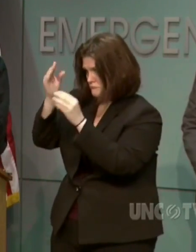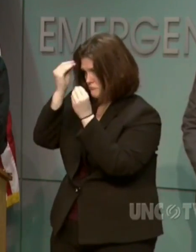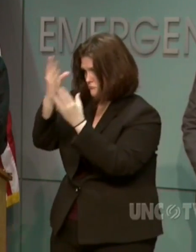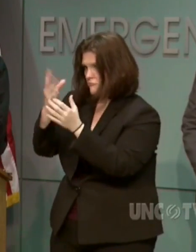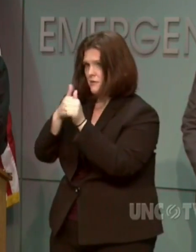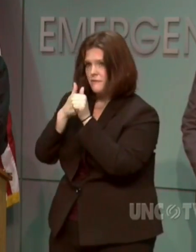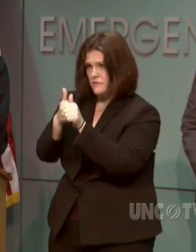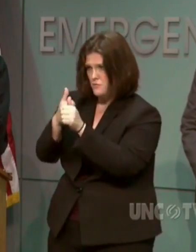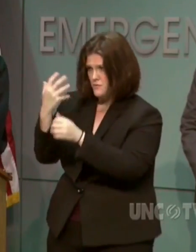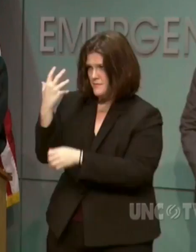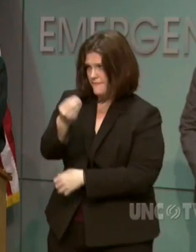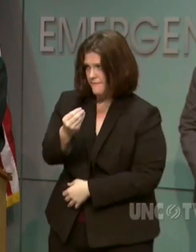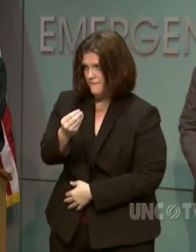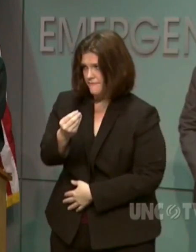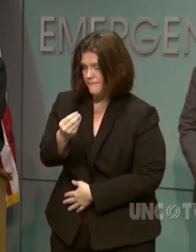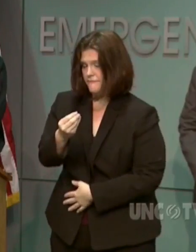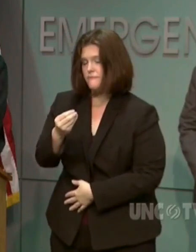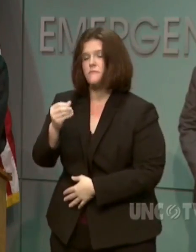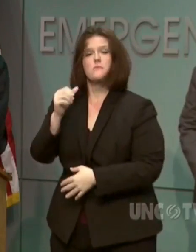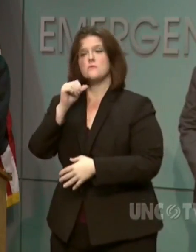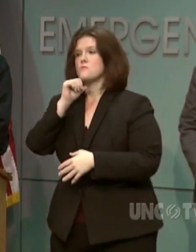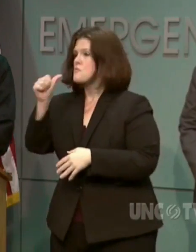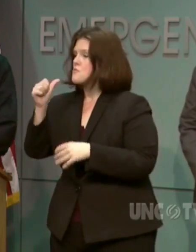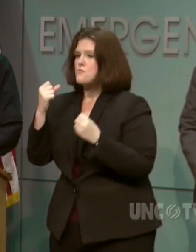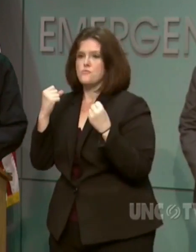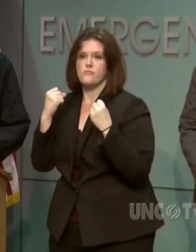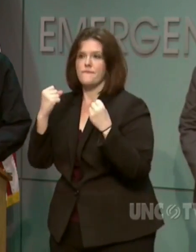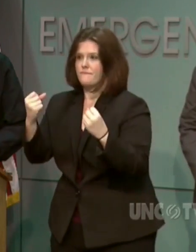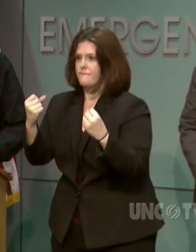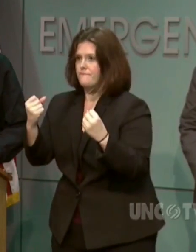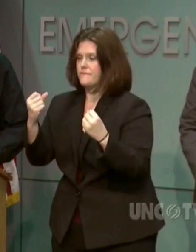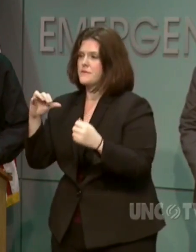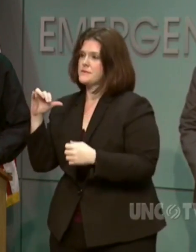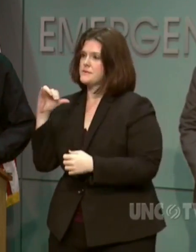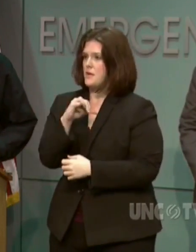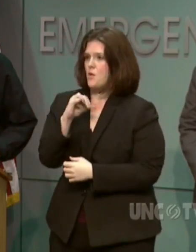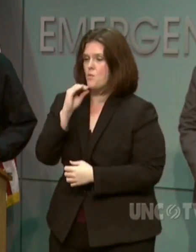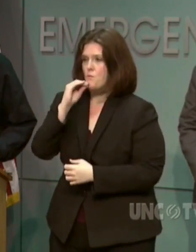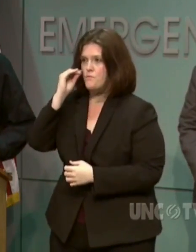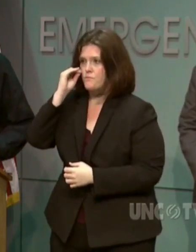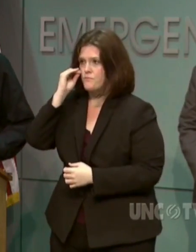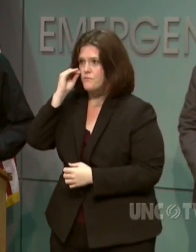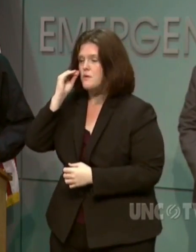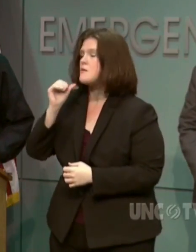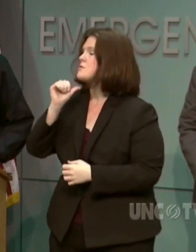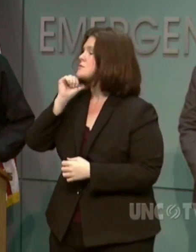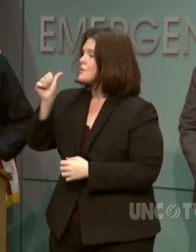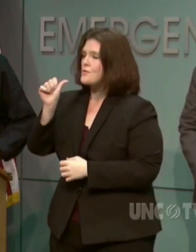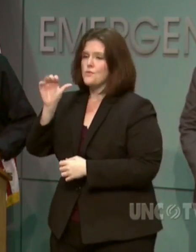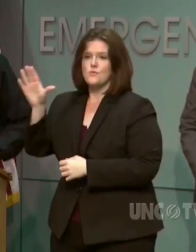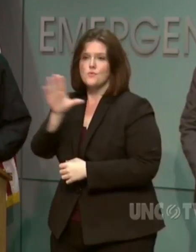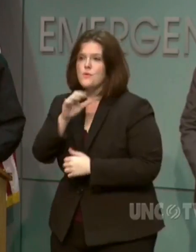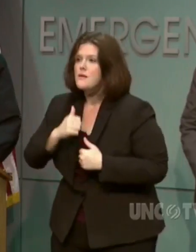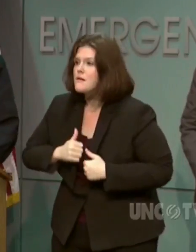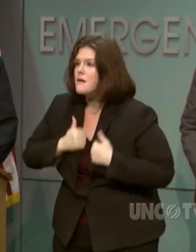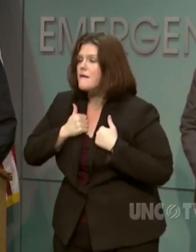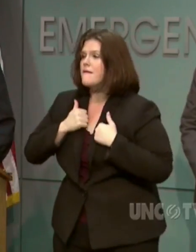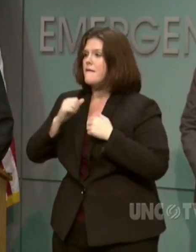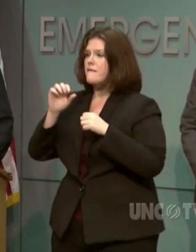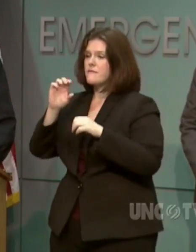and off the roads. Don't put your life or the lives of emergency responders in danger.